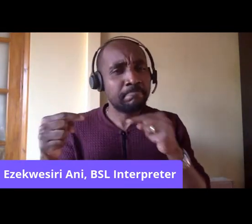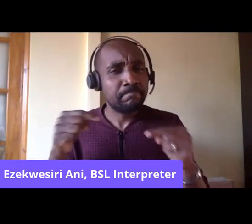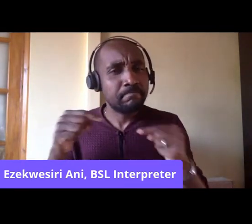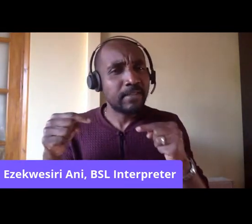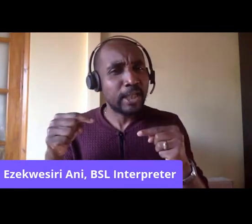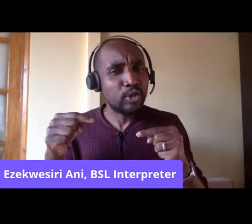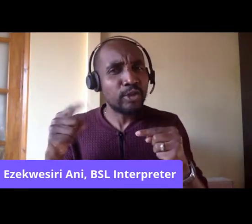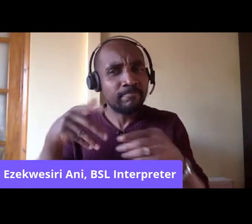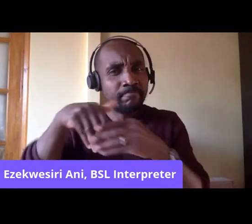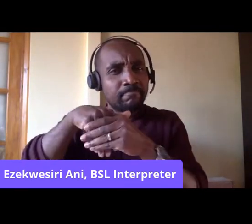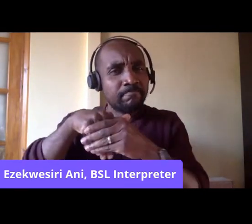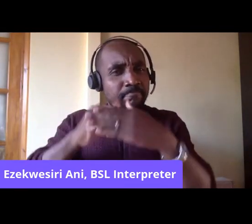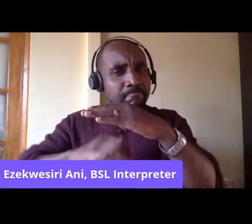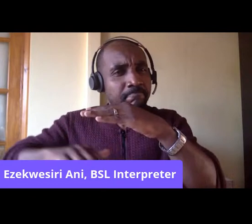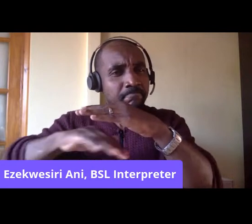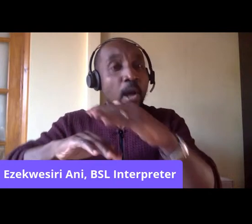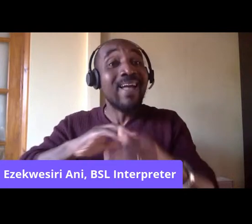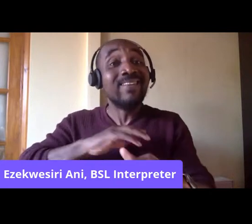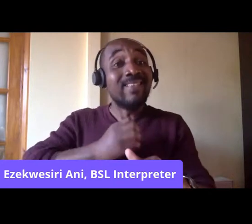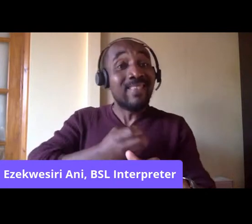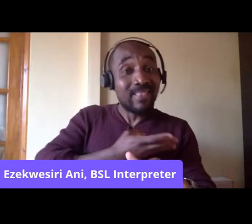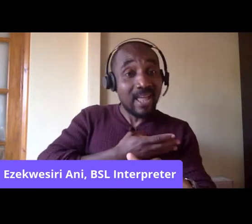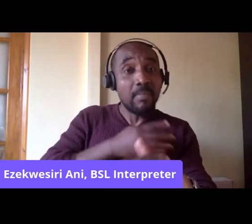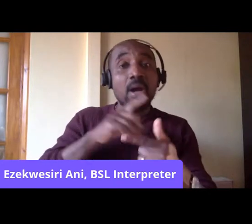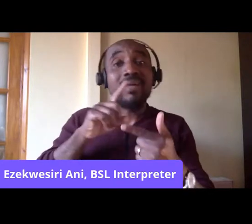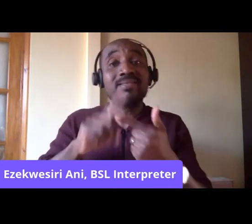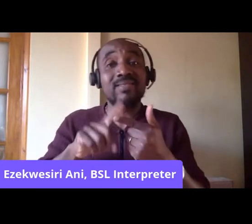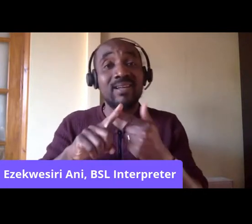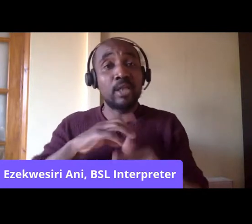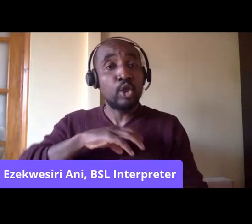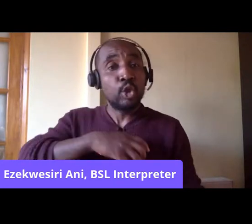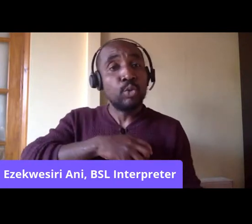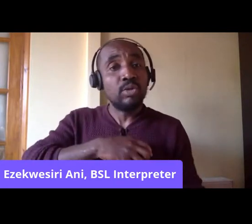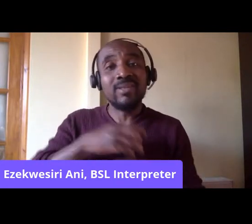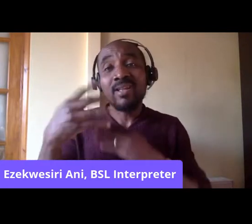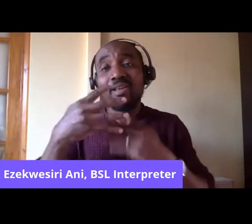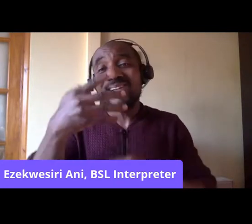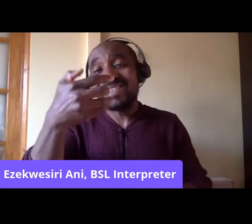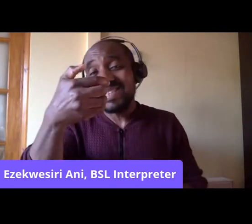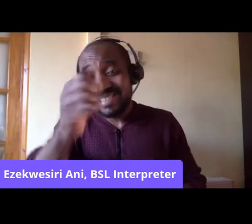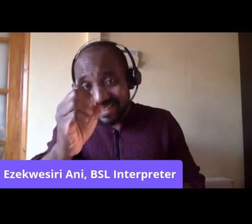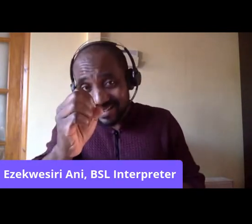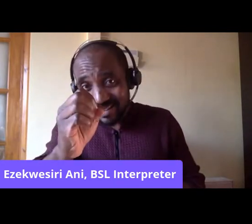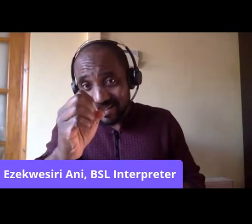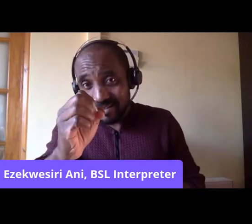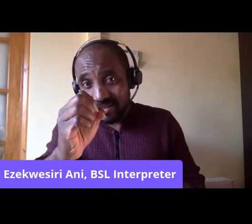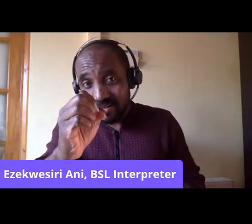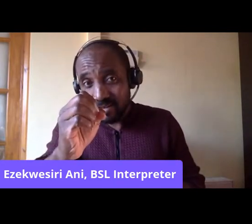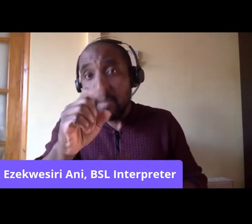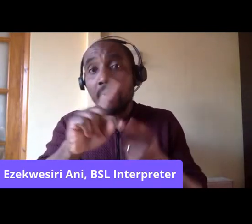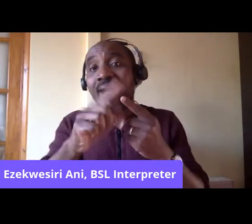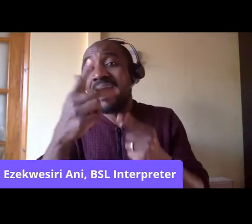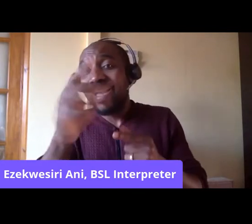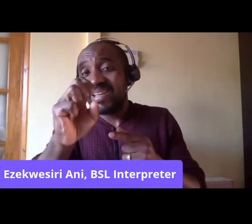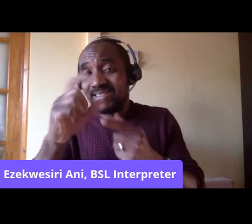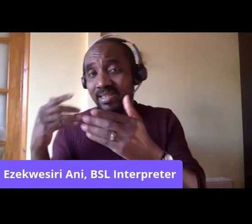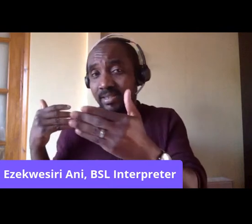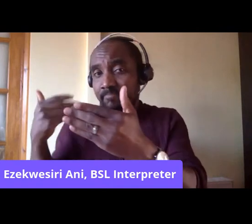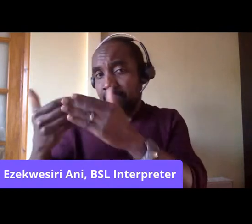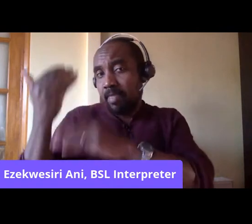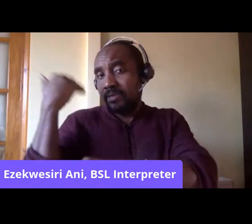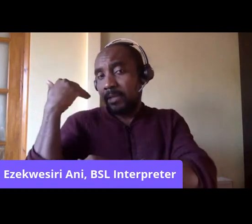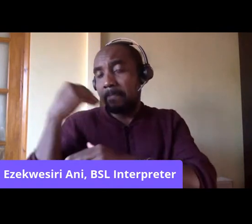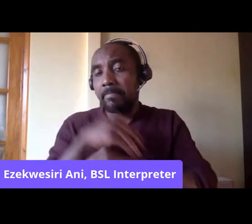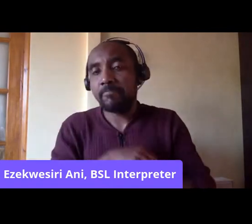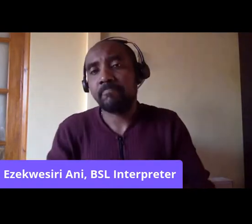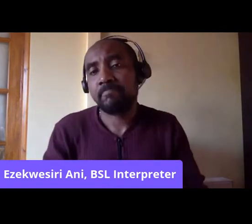Labour Party and the trade union movement, not only in the 1960s, but also in the 1980s. And I think